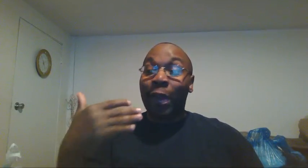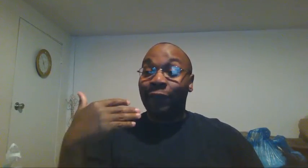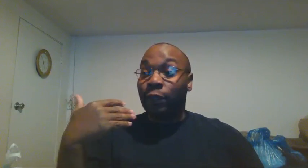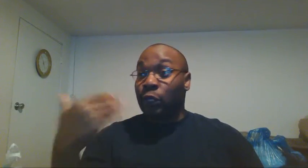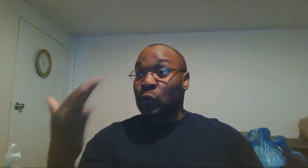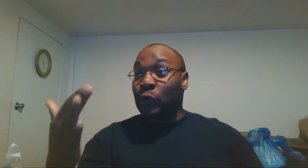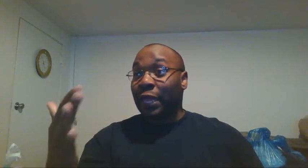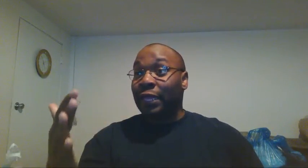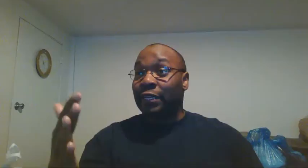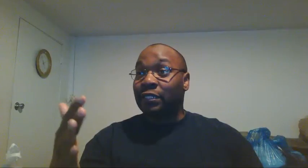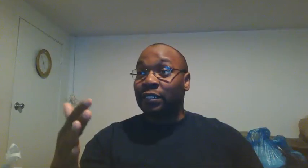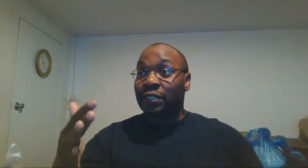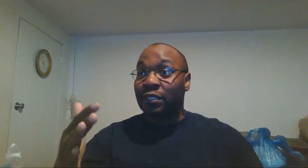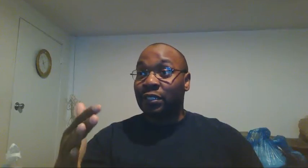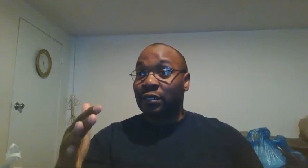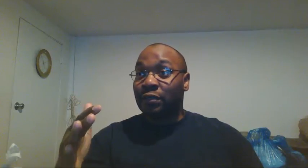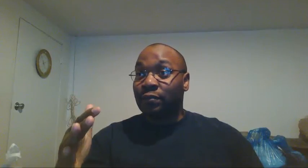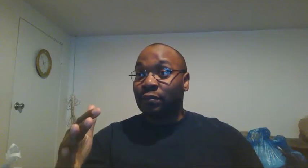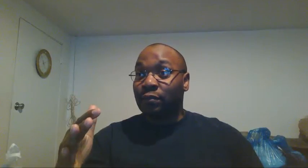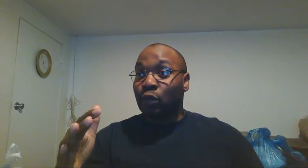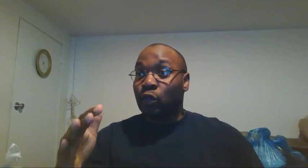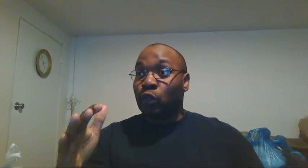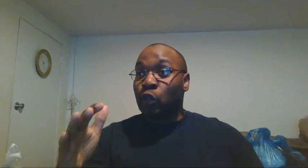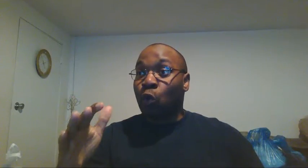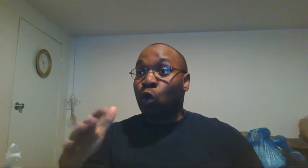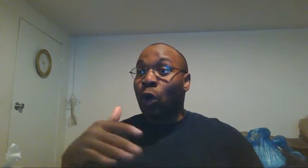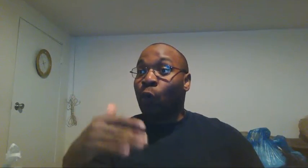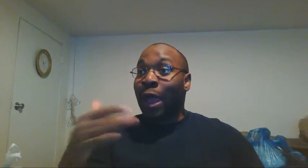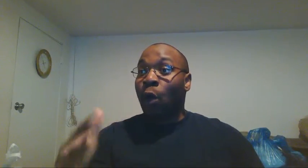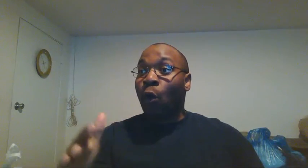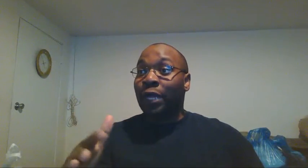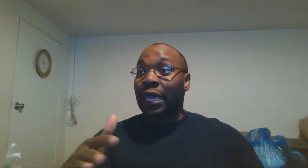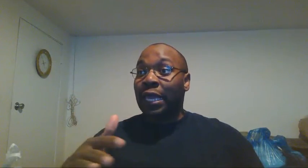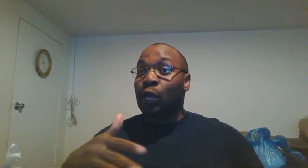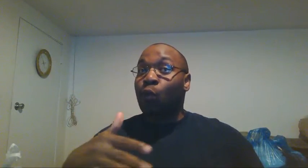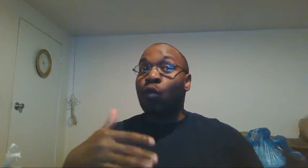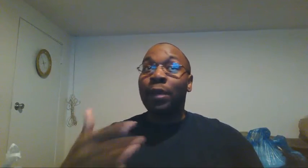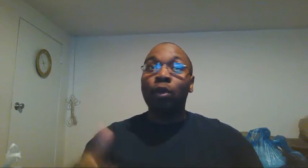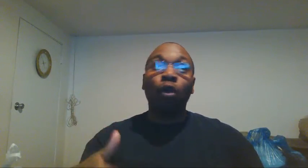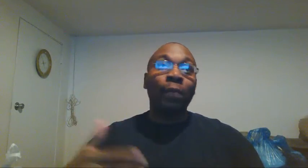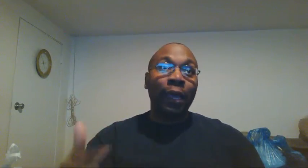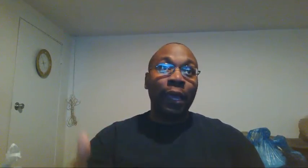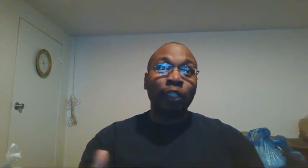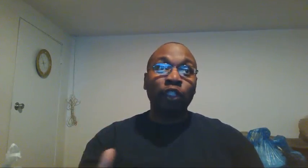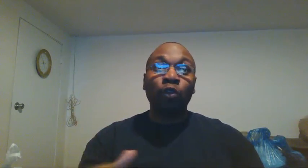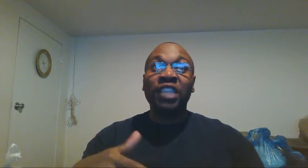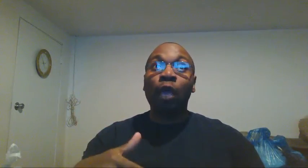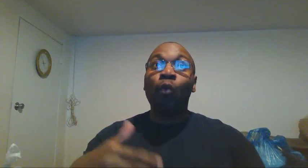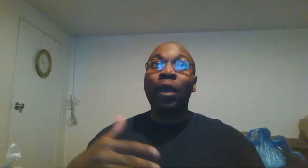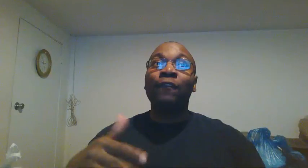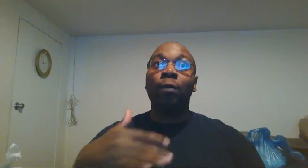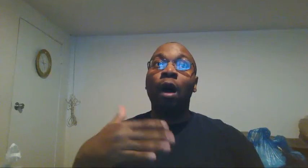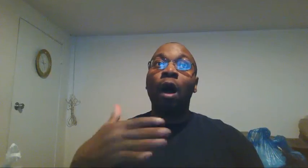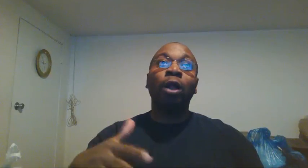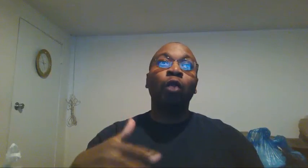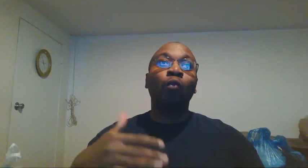to do is don't go around any woman or man so stay away from all women